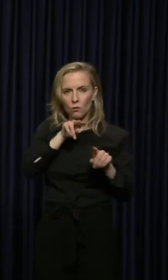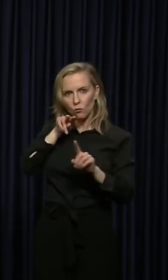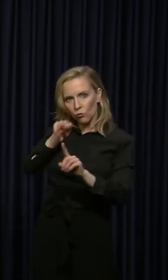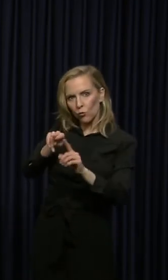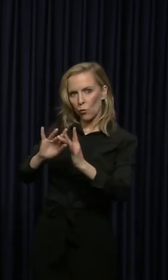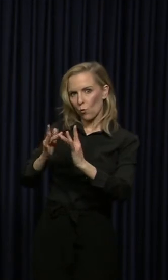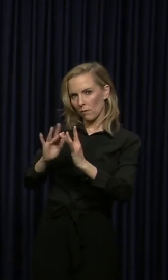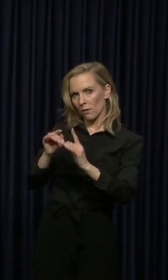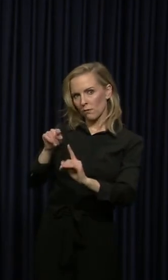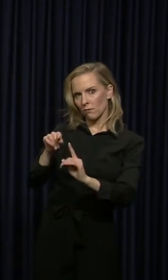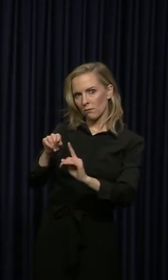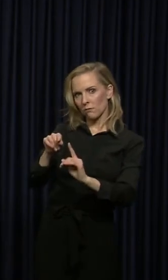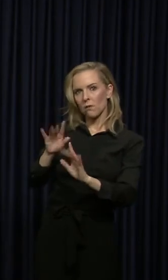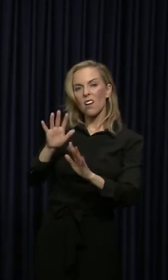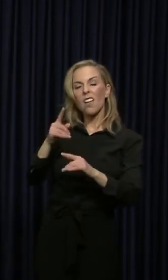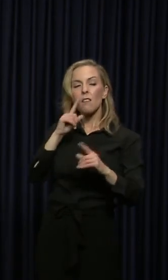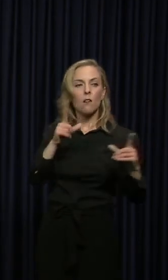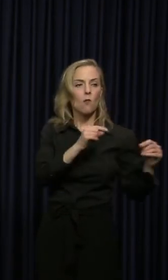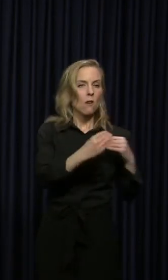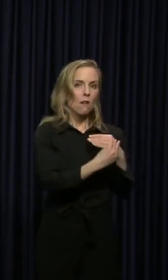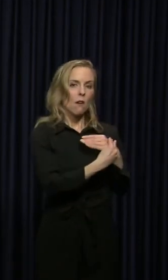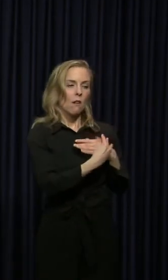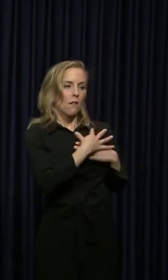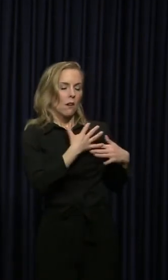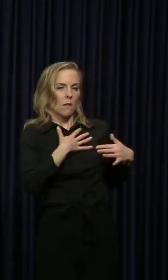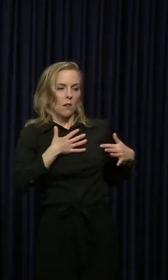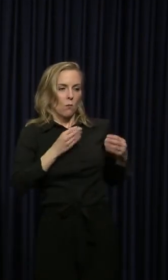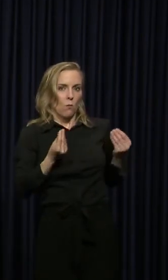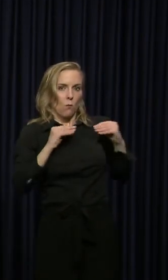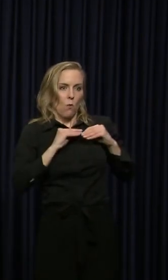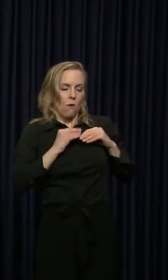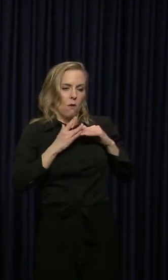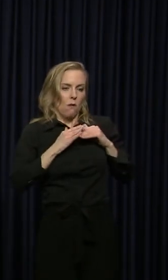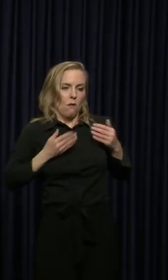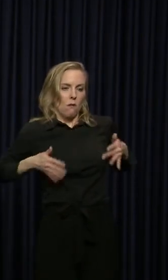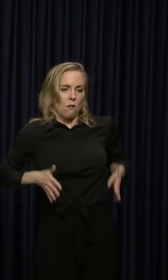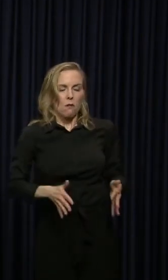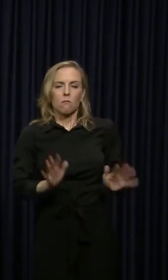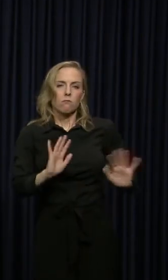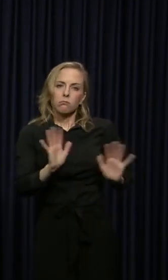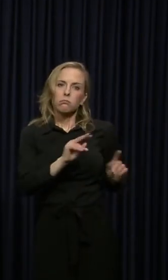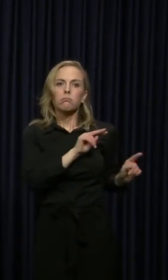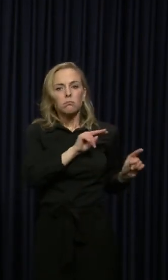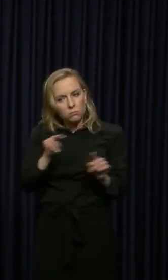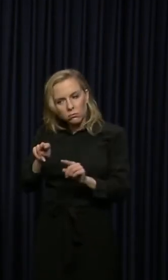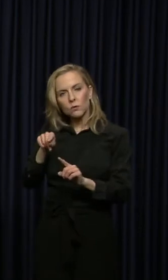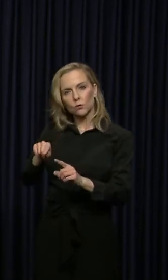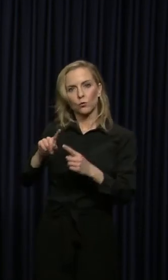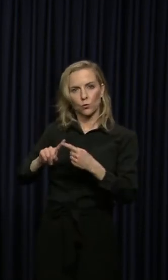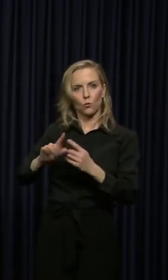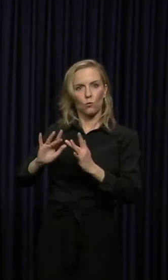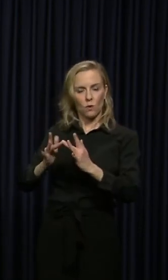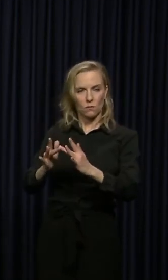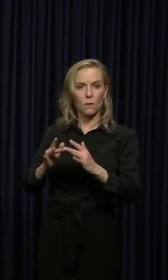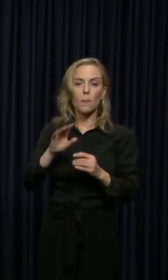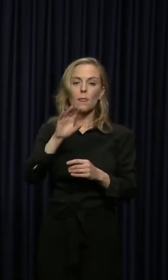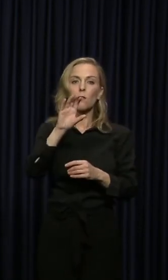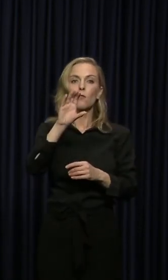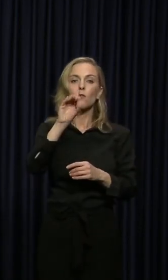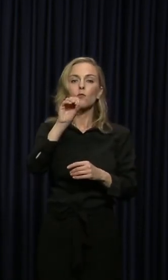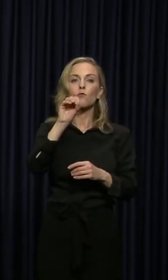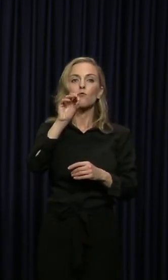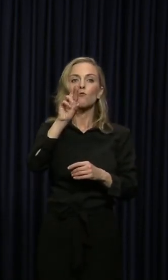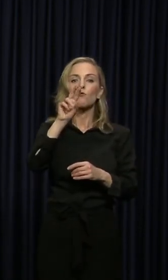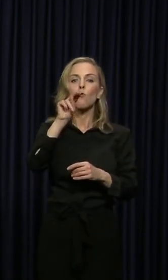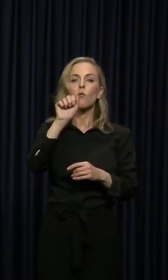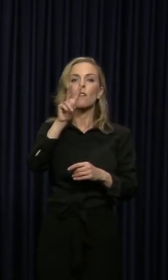of rumor or other, you know, increase the anxiety that's there. Our coronavirus hotline. 1